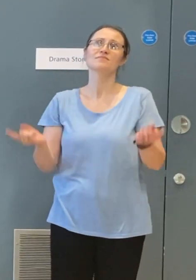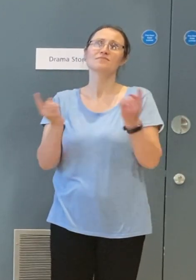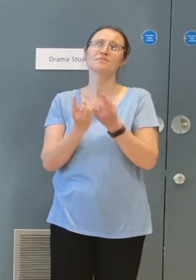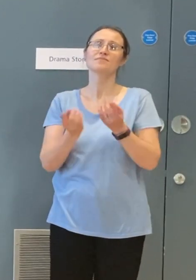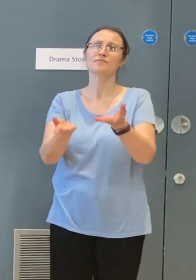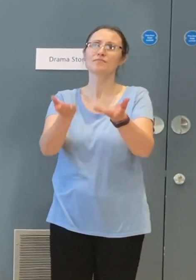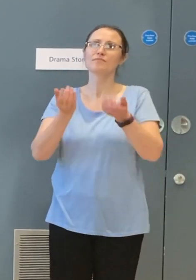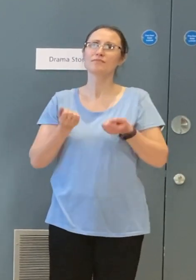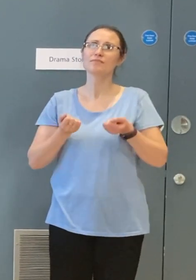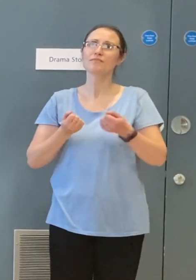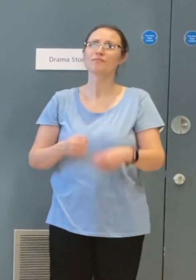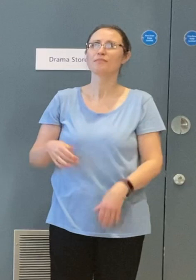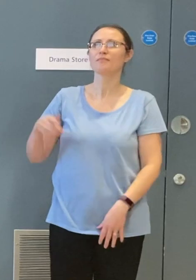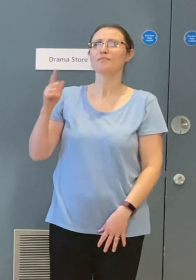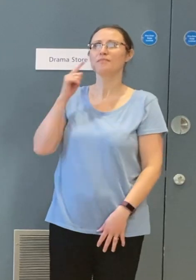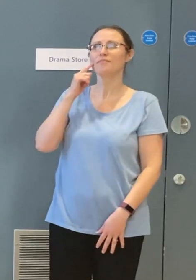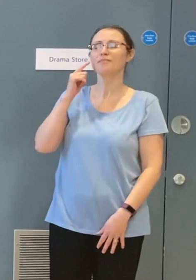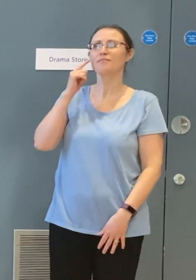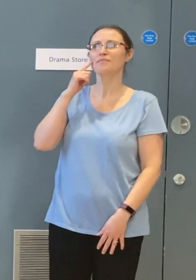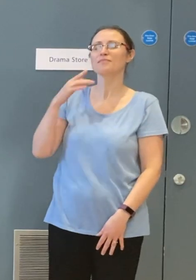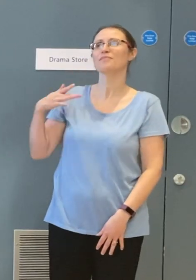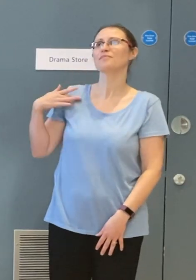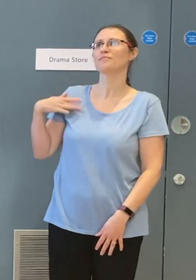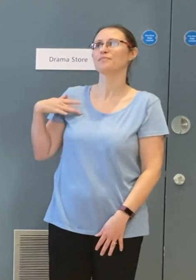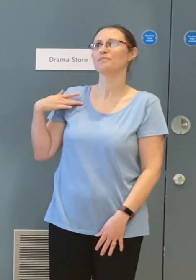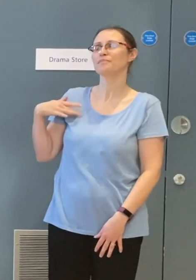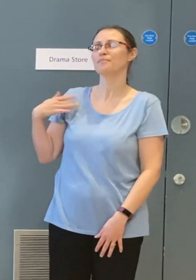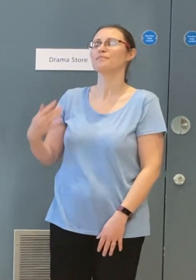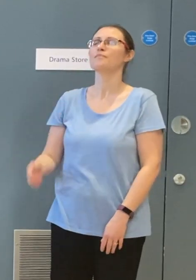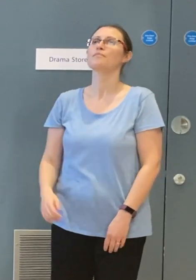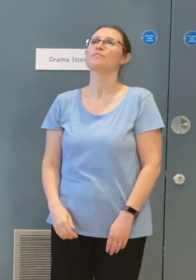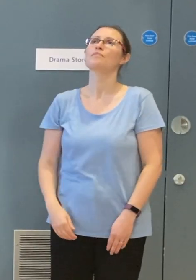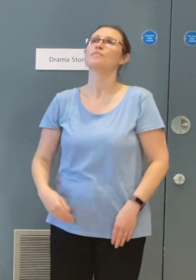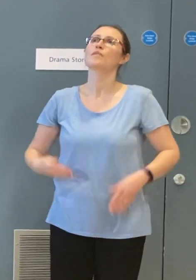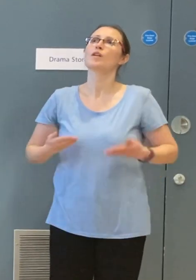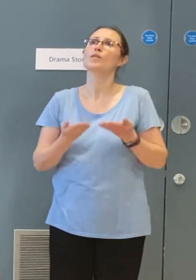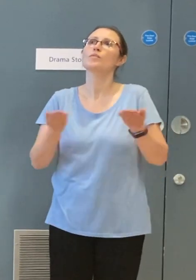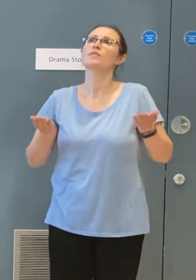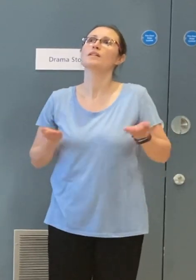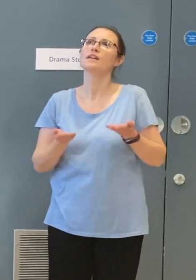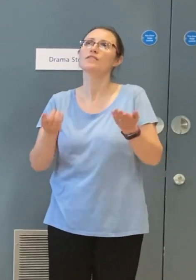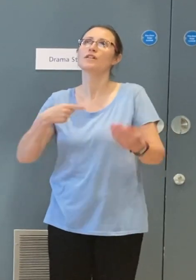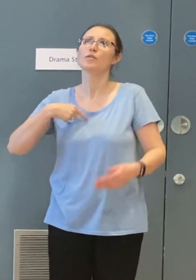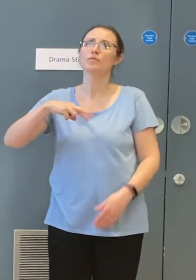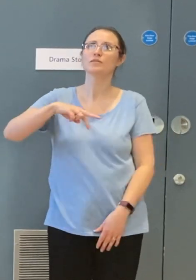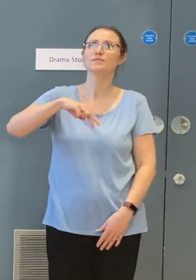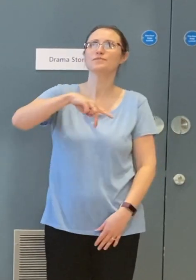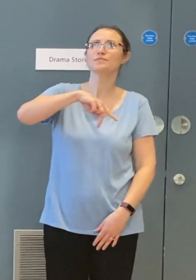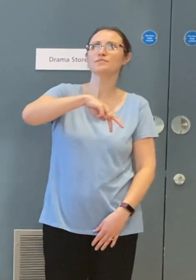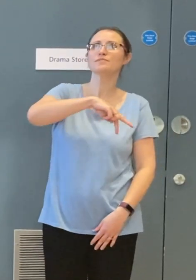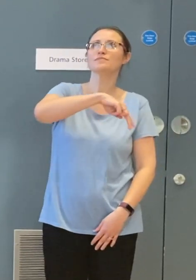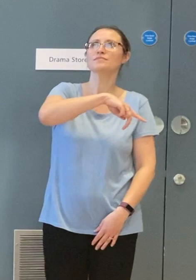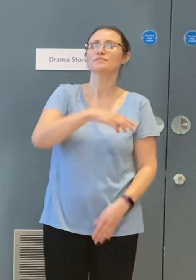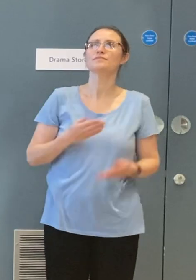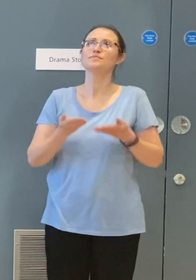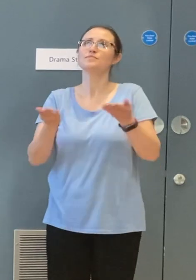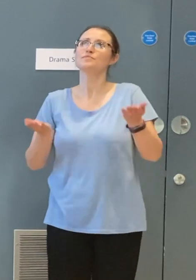recipes that bring the bare necessities of life. Wherever I wander,